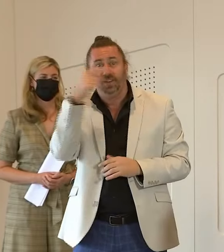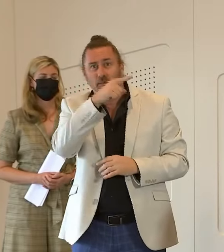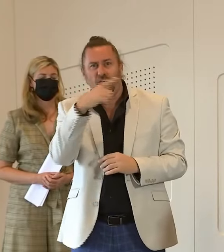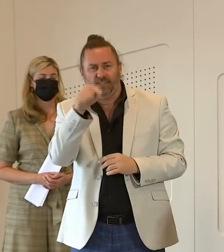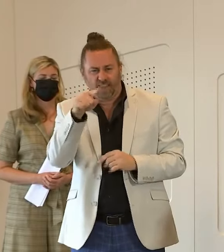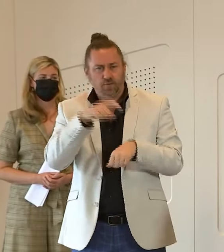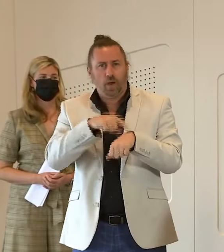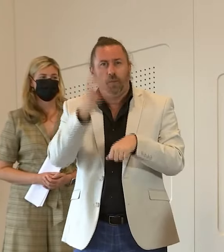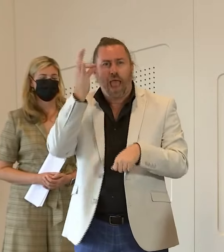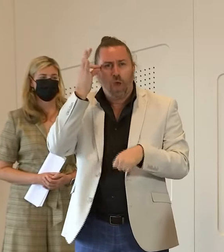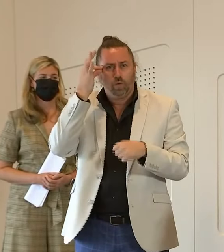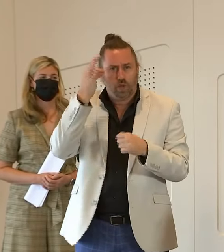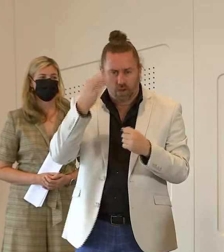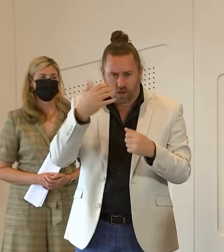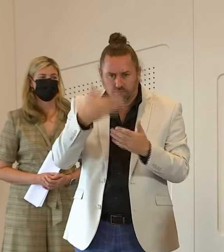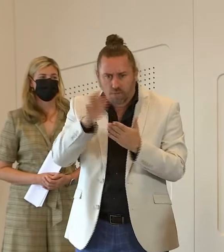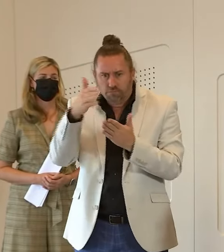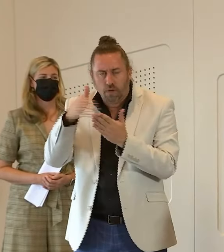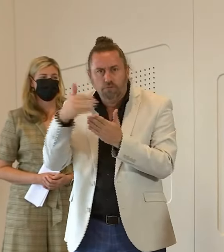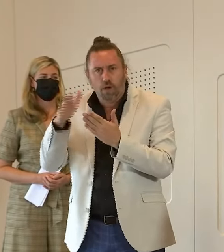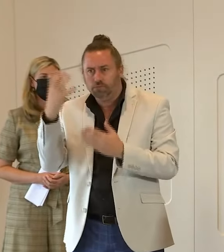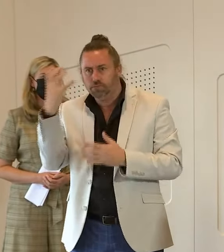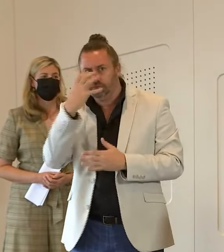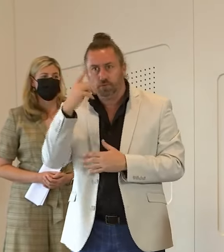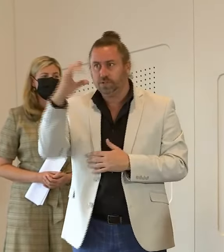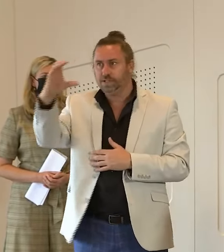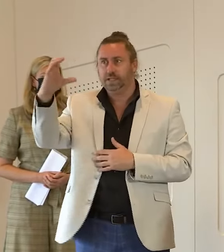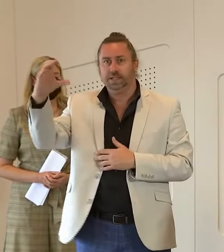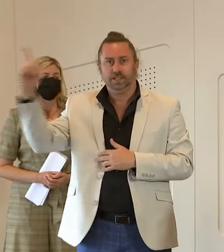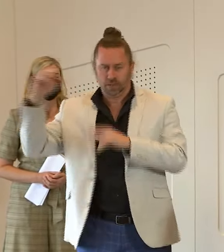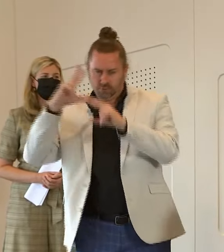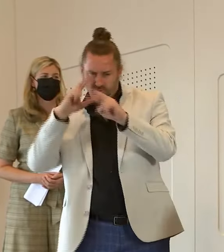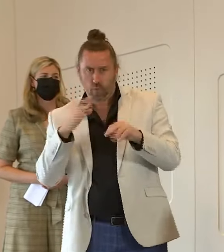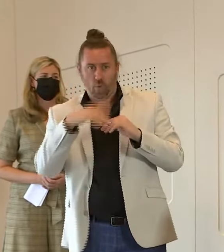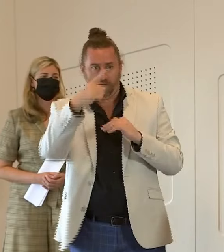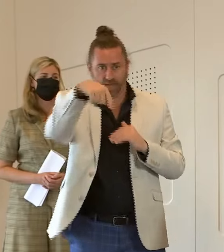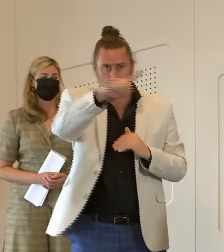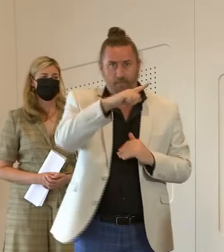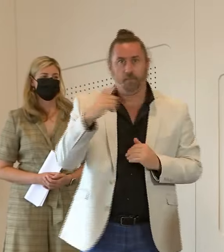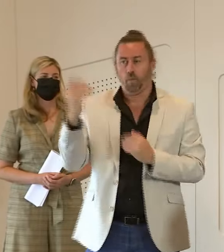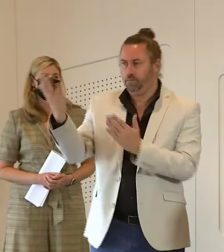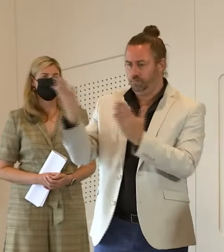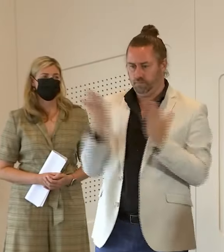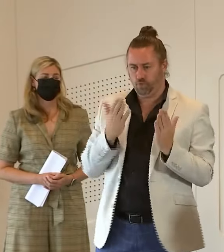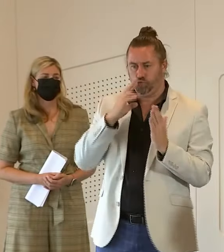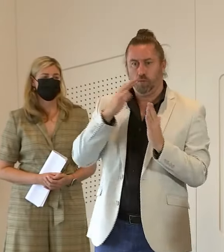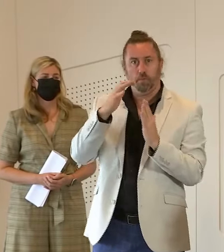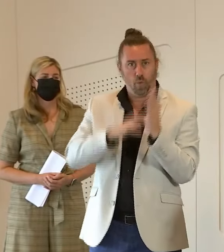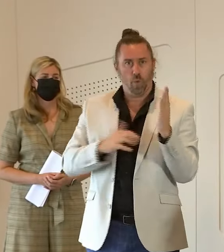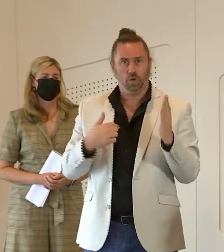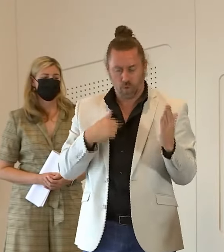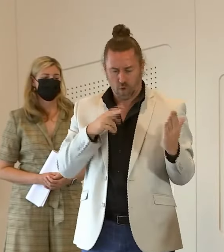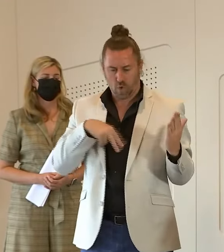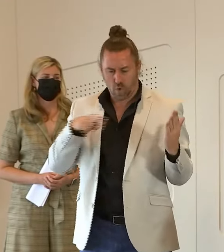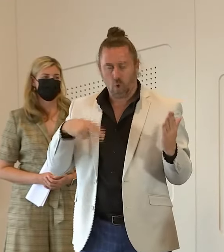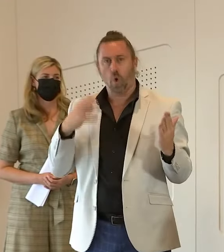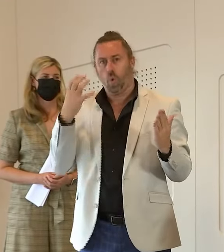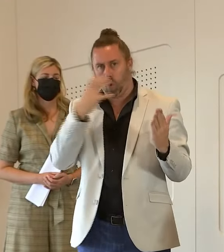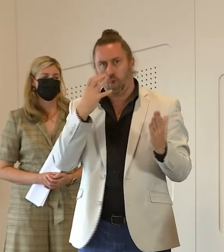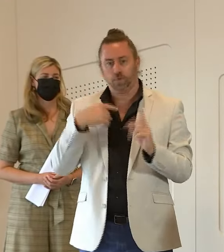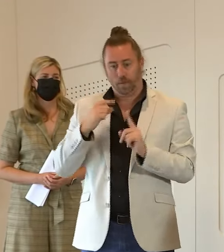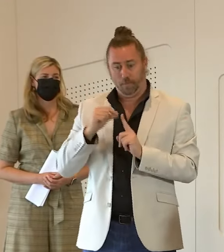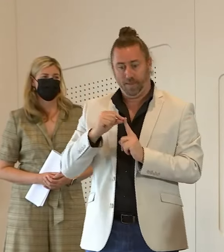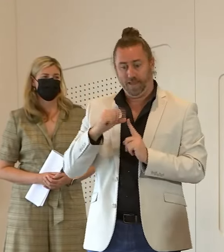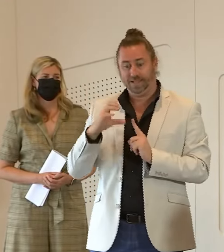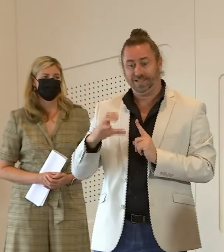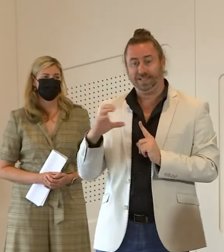serious allegations and the report was given very serious consideration by cabinet the p triple c